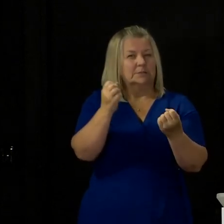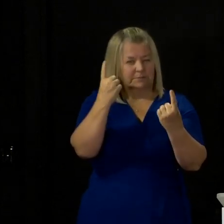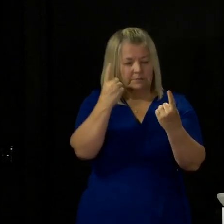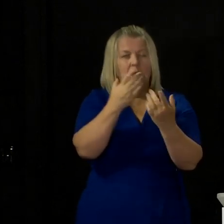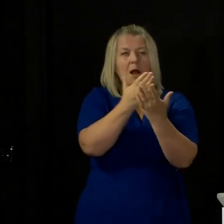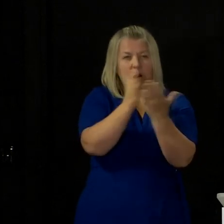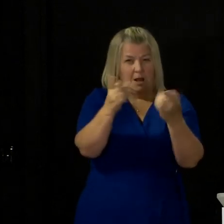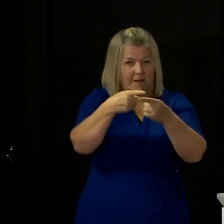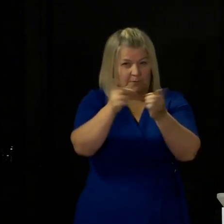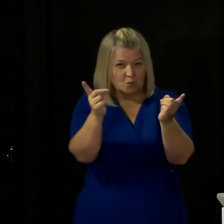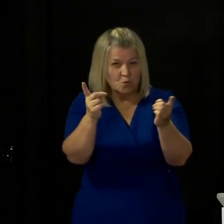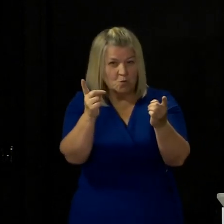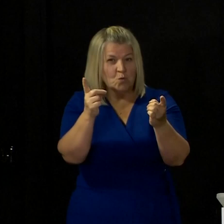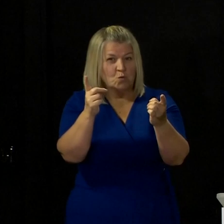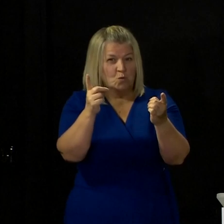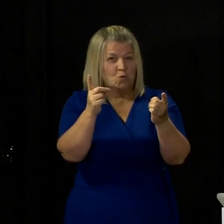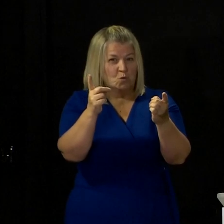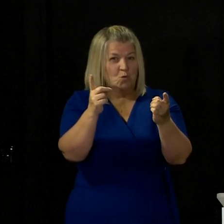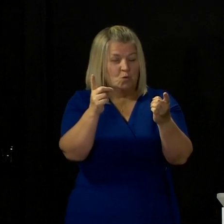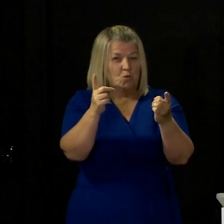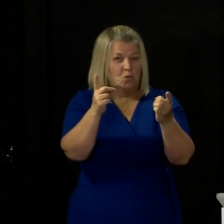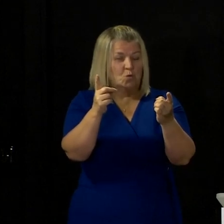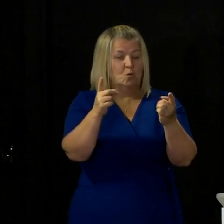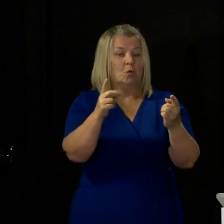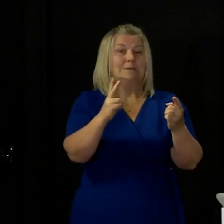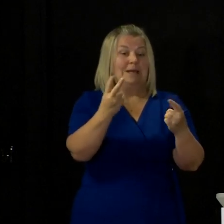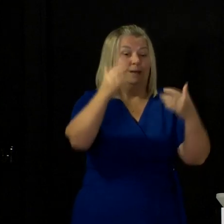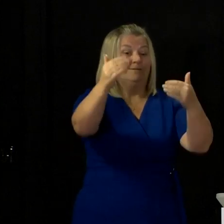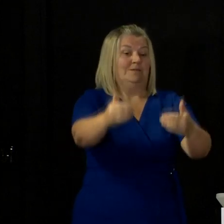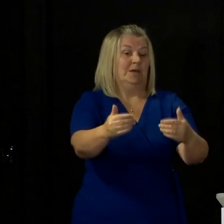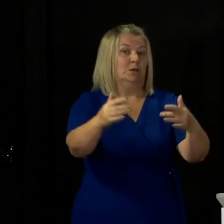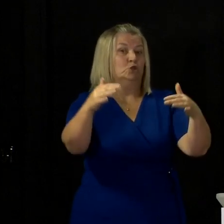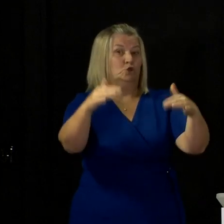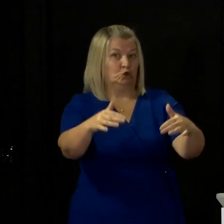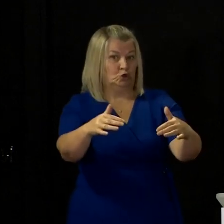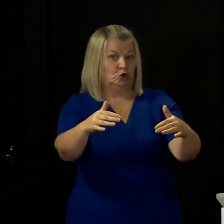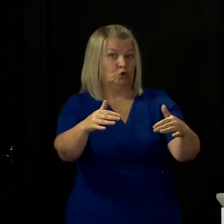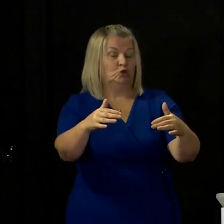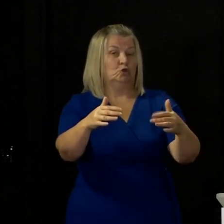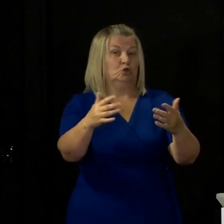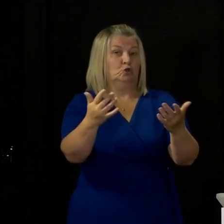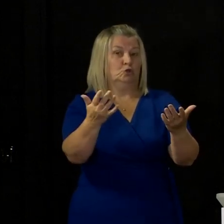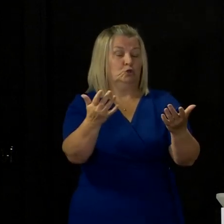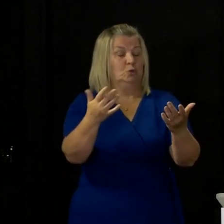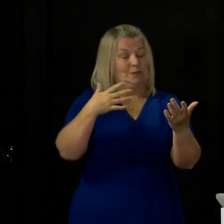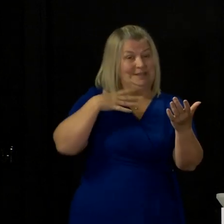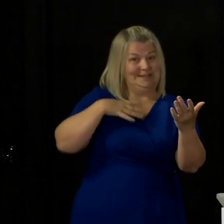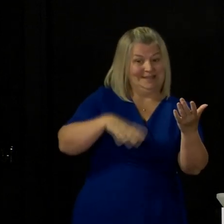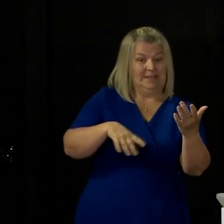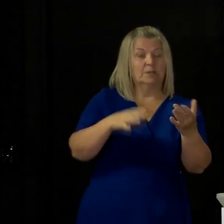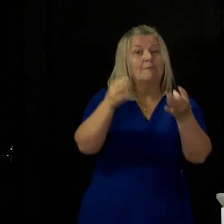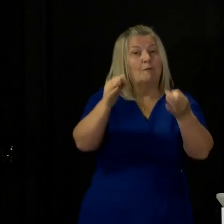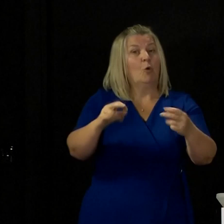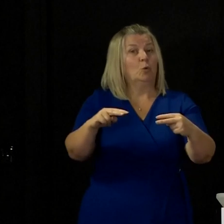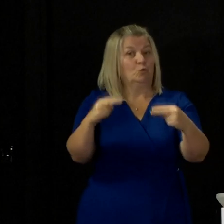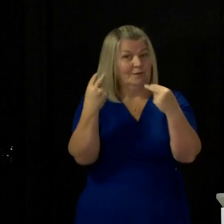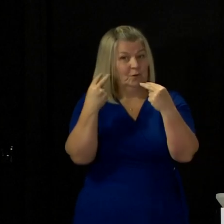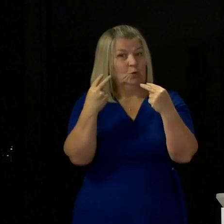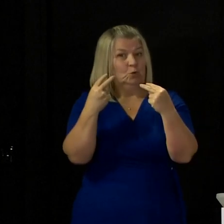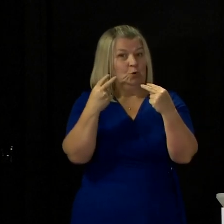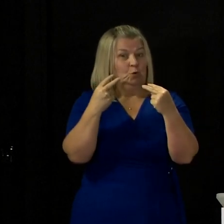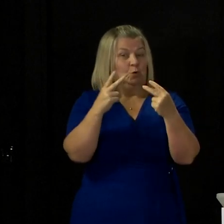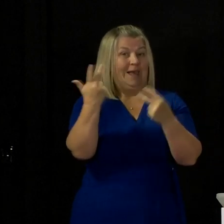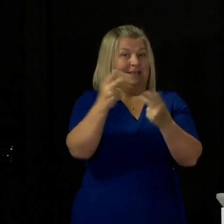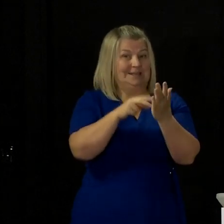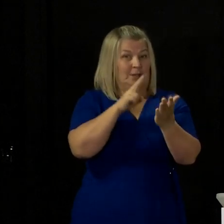as well as the absolutes of what I'm saying but we legally actually require to do a formal review at the review